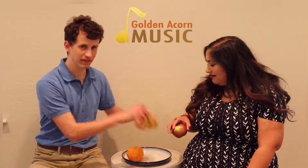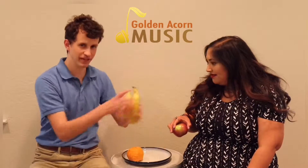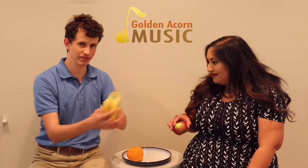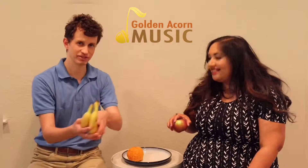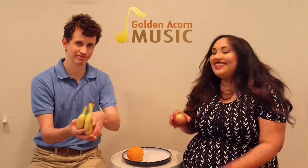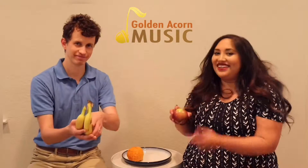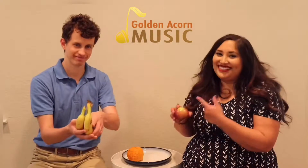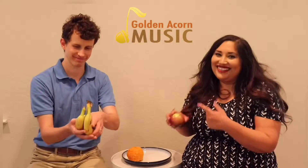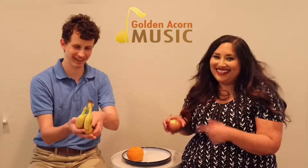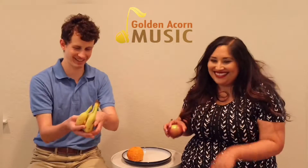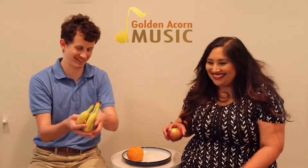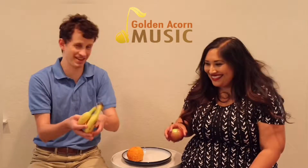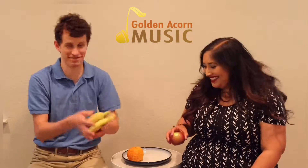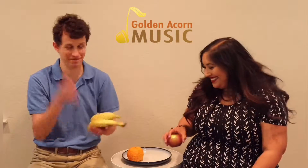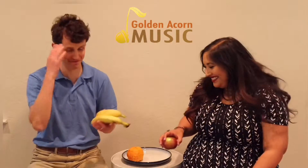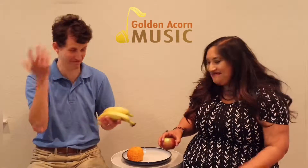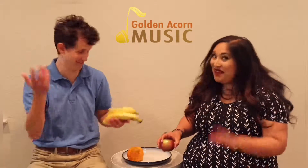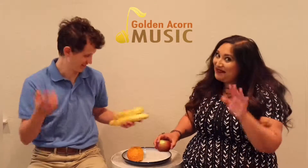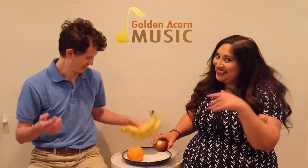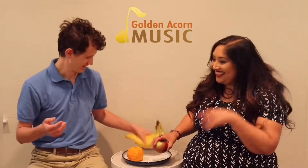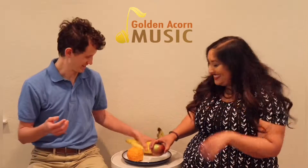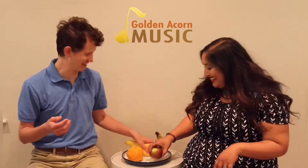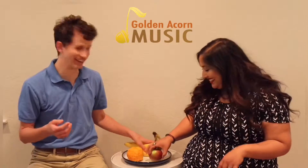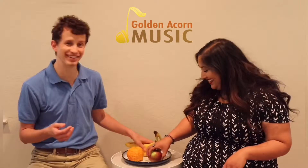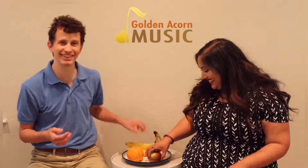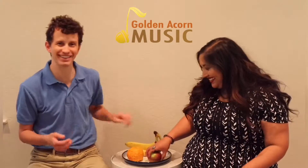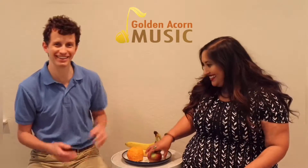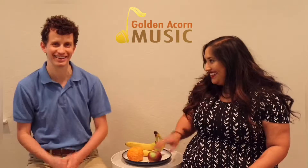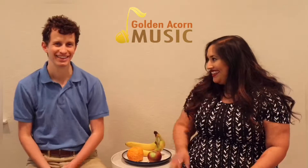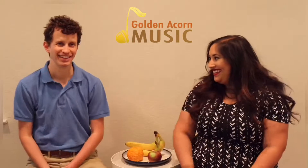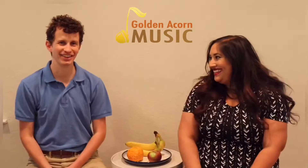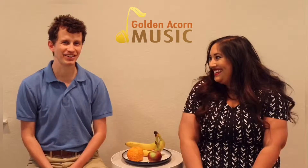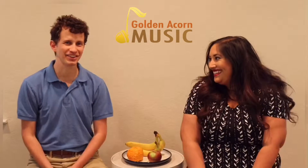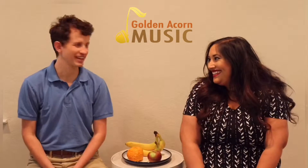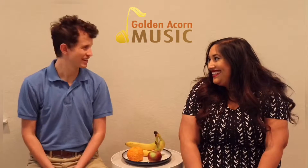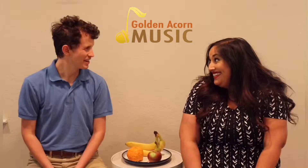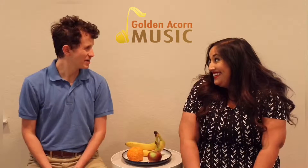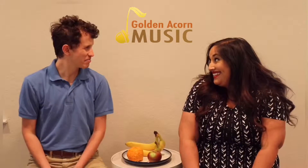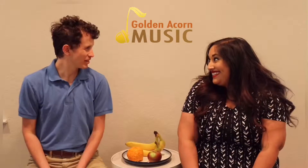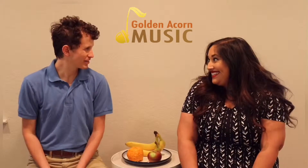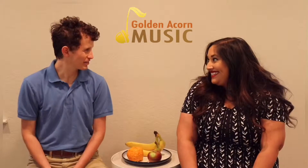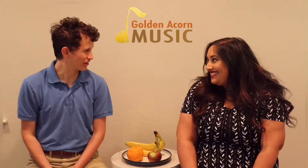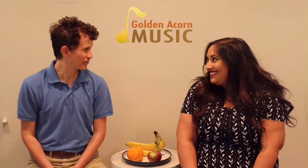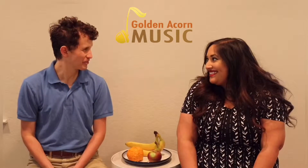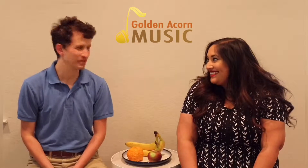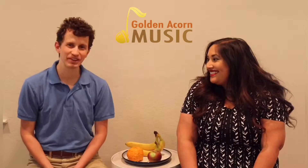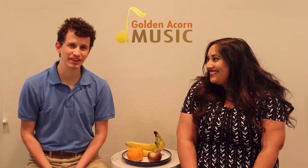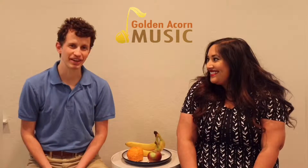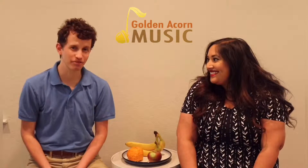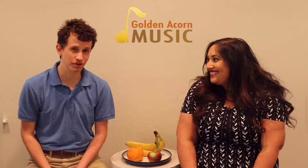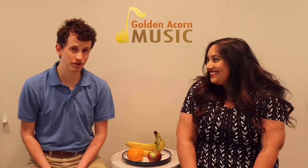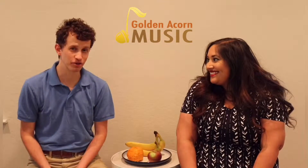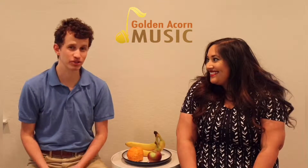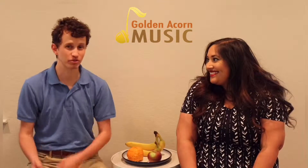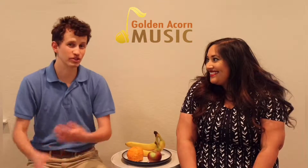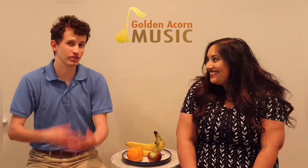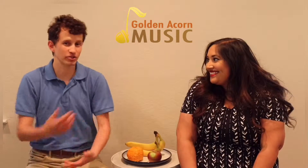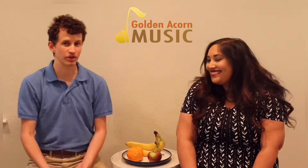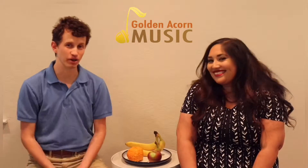Bananas They're with us Long day, but you know Everyone knows it. We're just gonna do it our